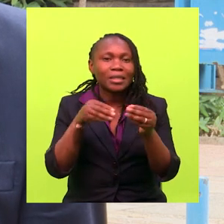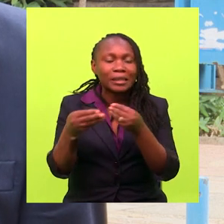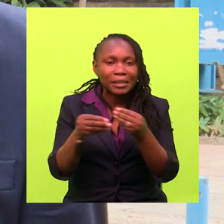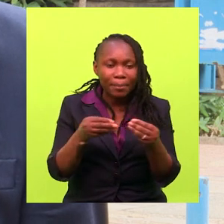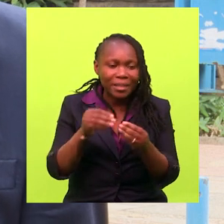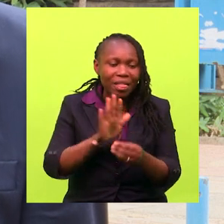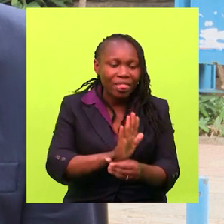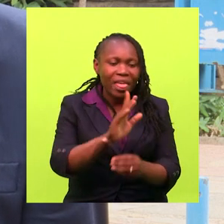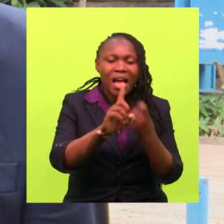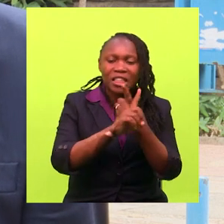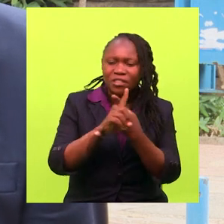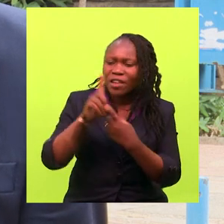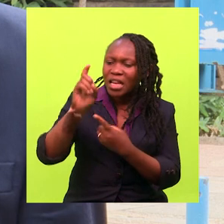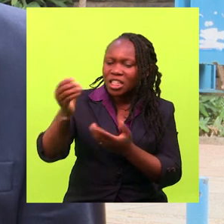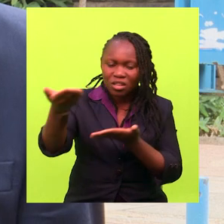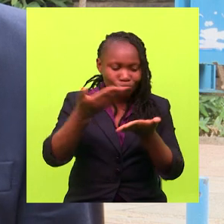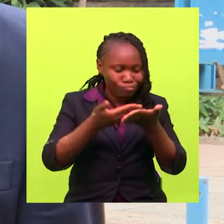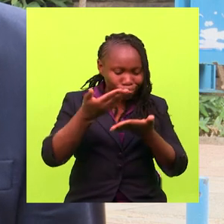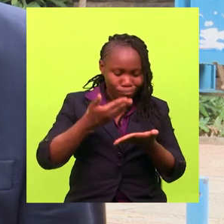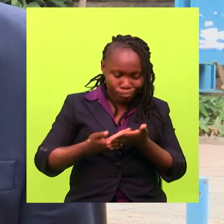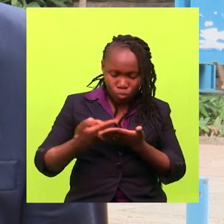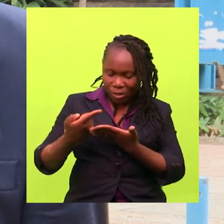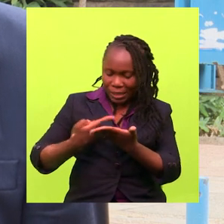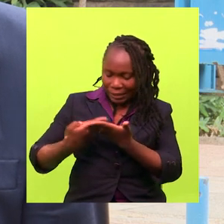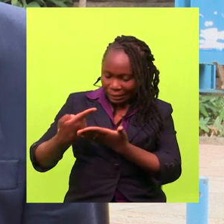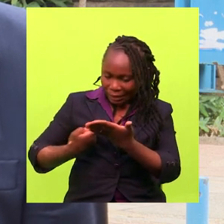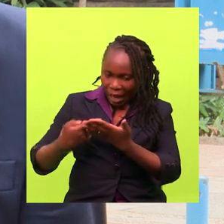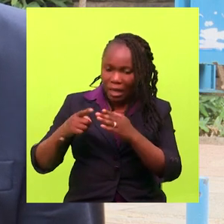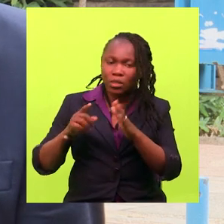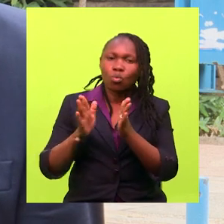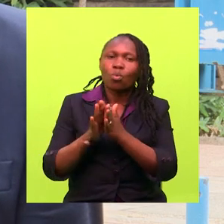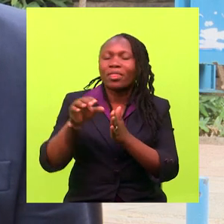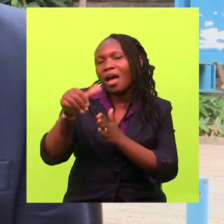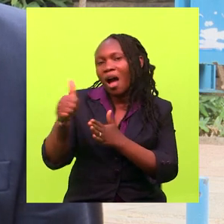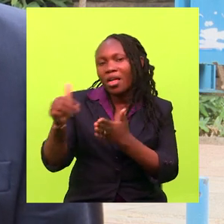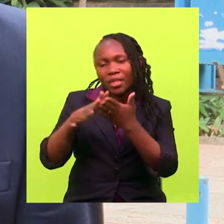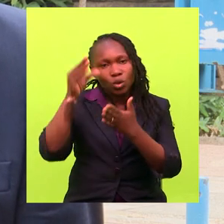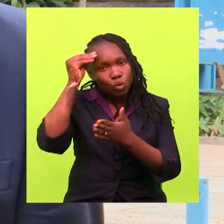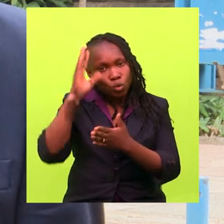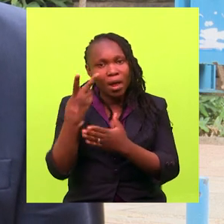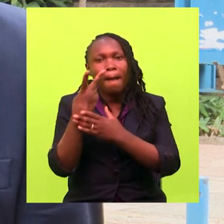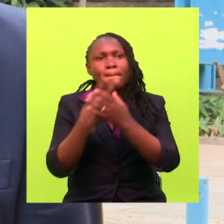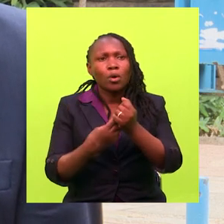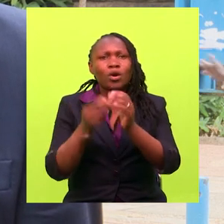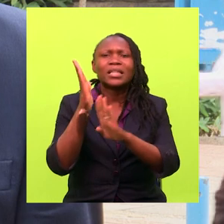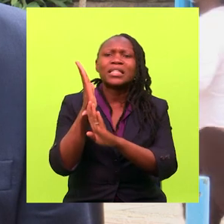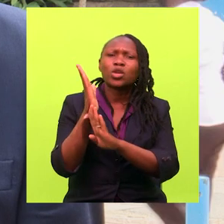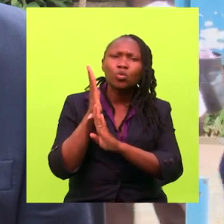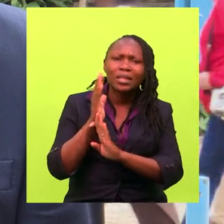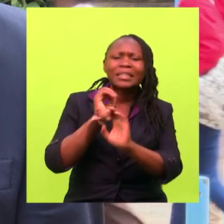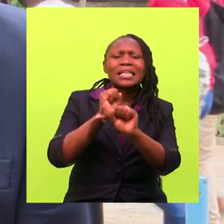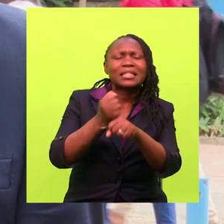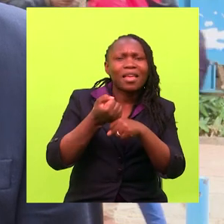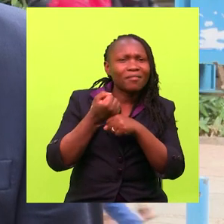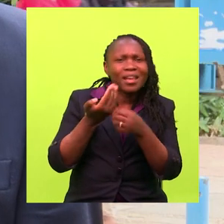disability and their needs are brought on board and they are addressed amongst the rest of the student population. Both security needs,